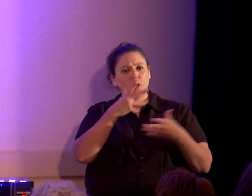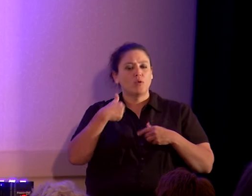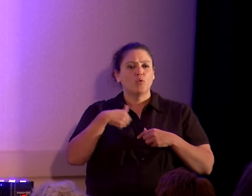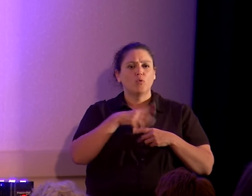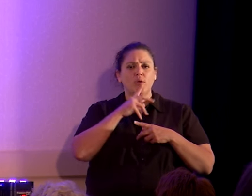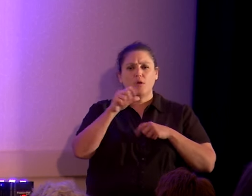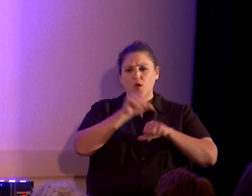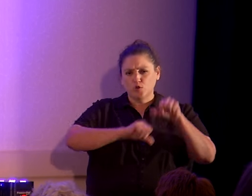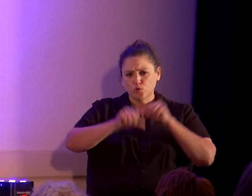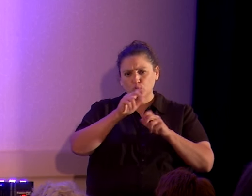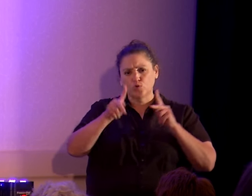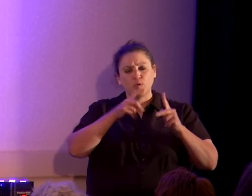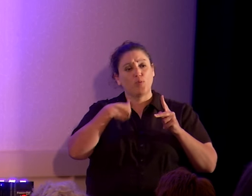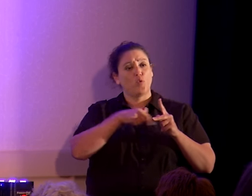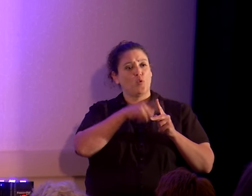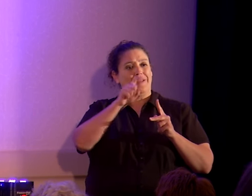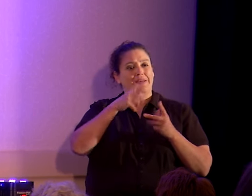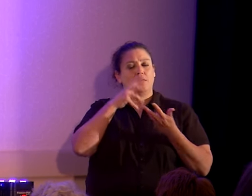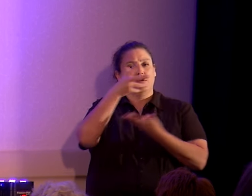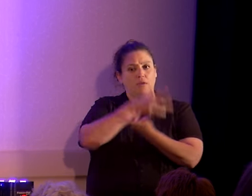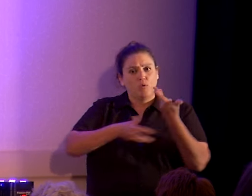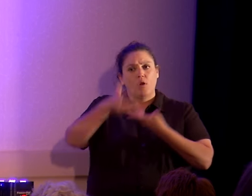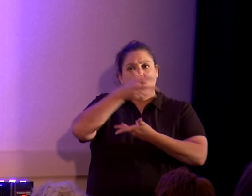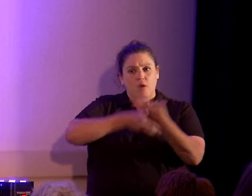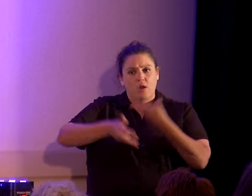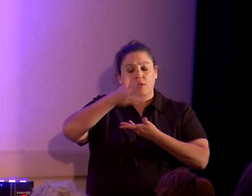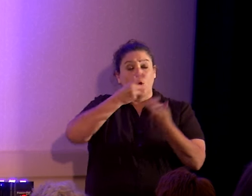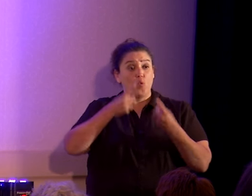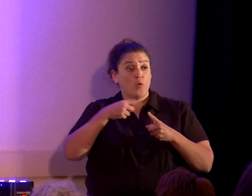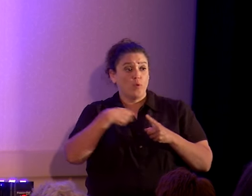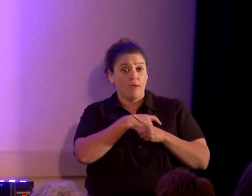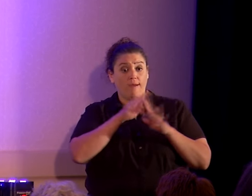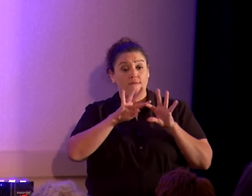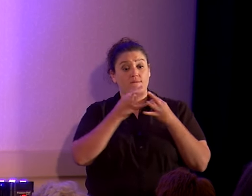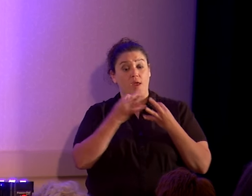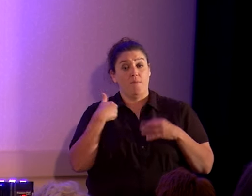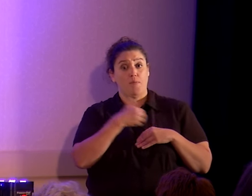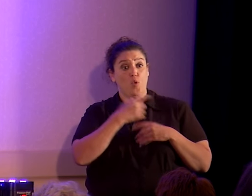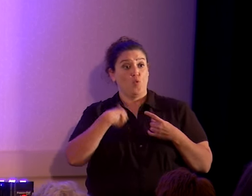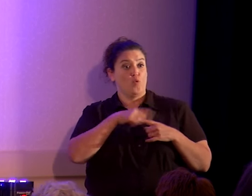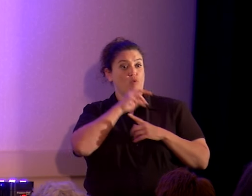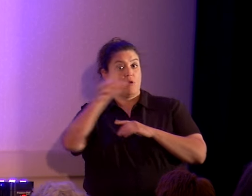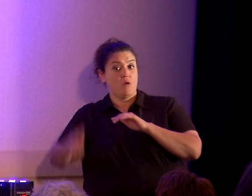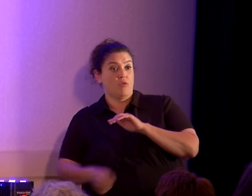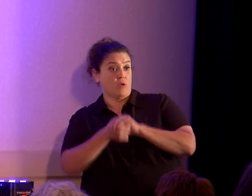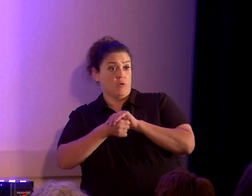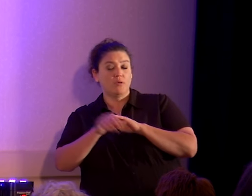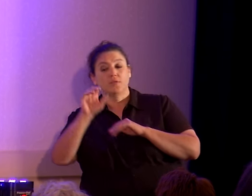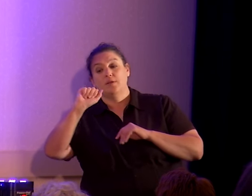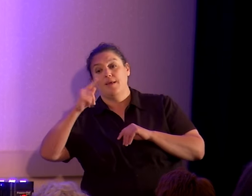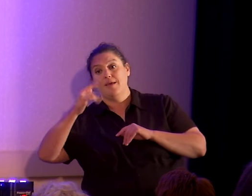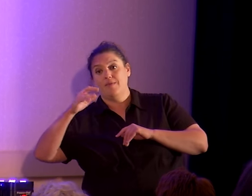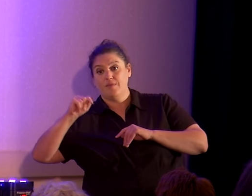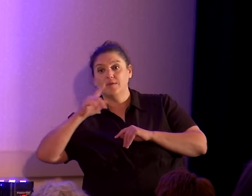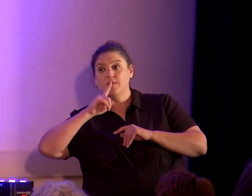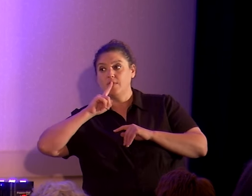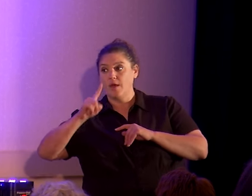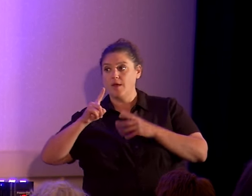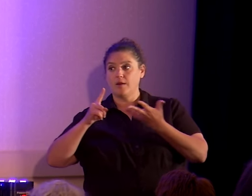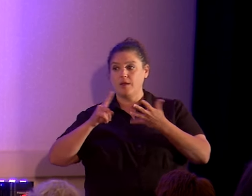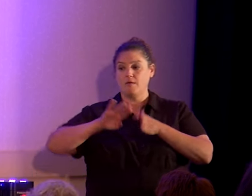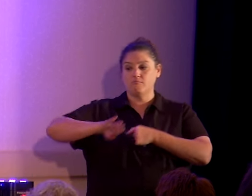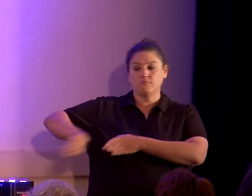creatures that need to interact. And when we have family members, when we are the closeted atheist that is sidelined at dinner,